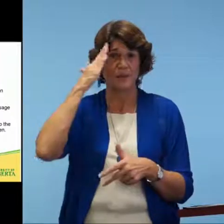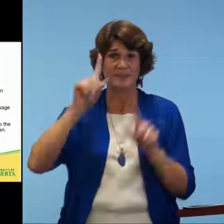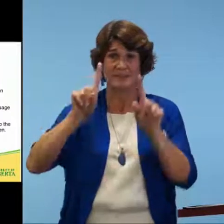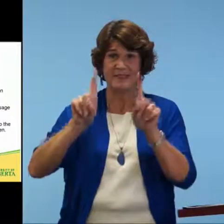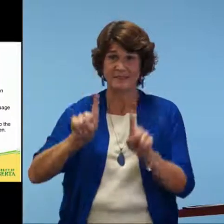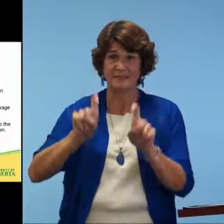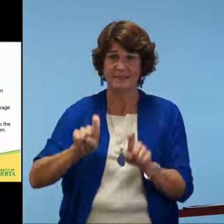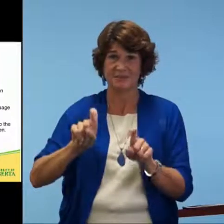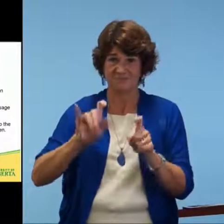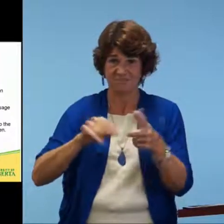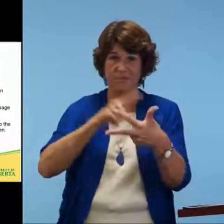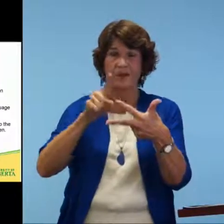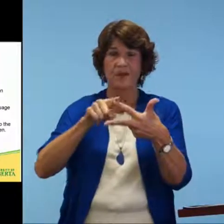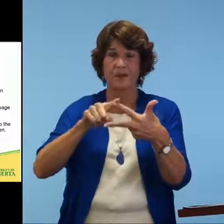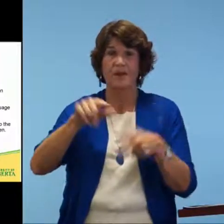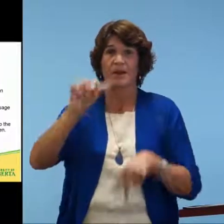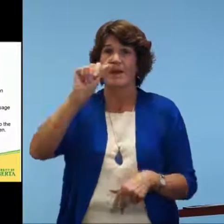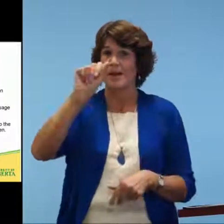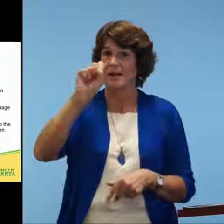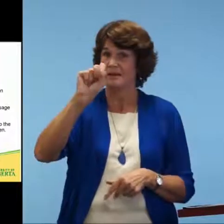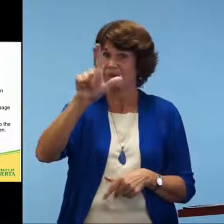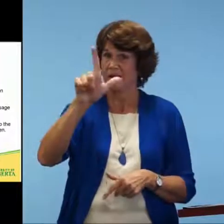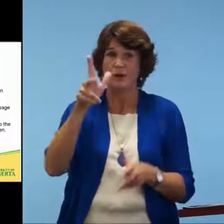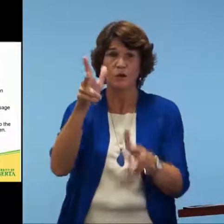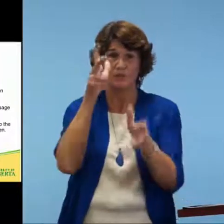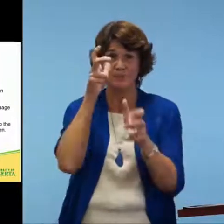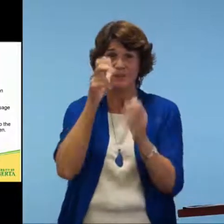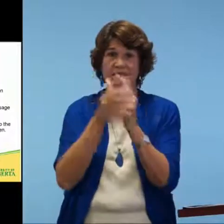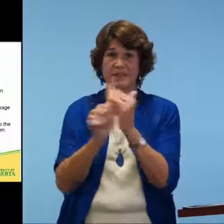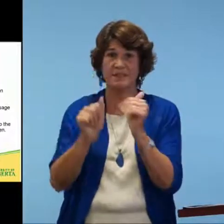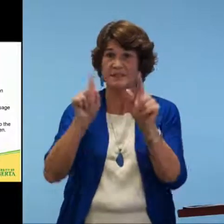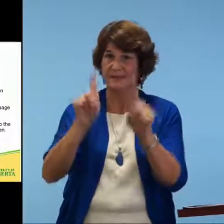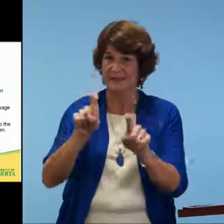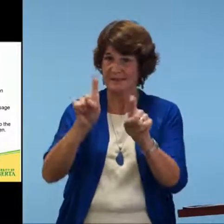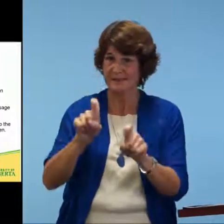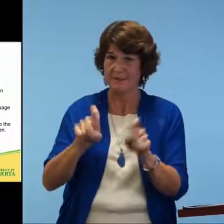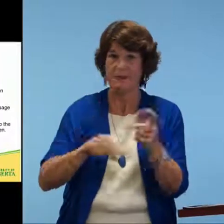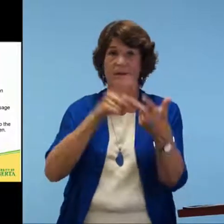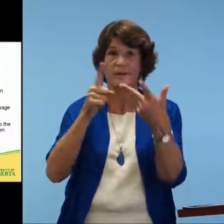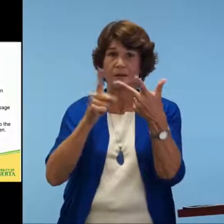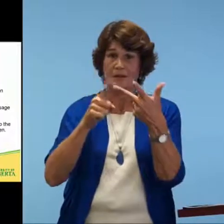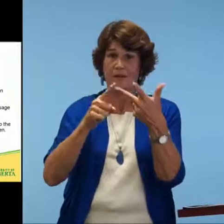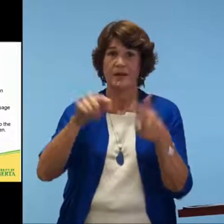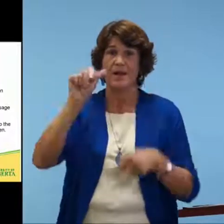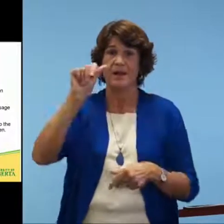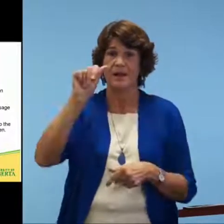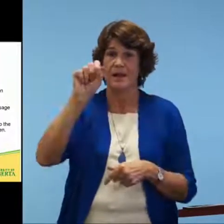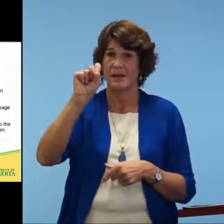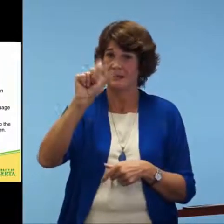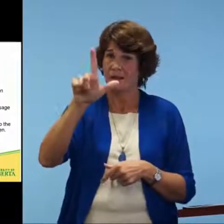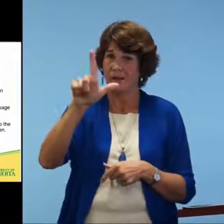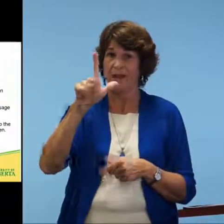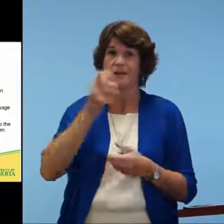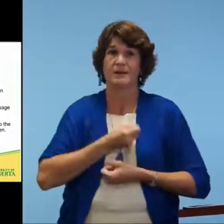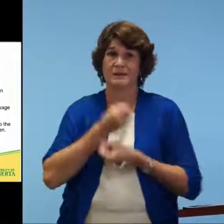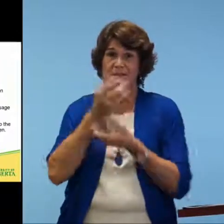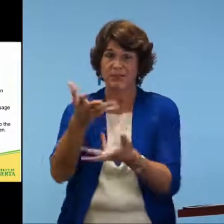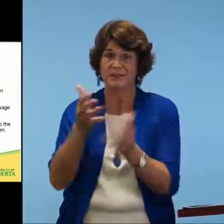test. The second one is the ASL receptive skills test. And the third one being the ASL